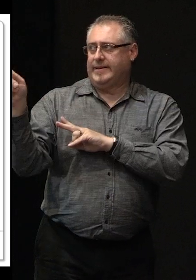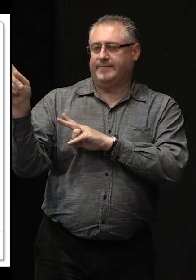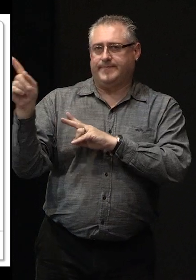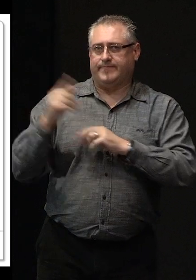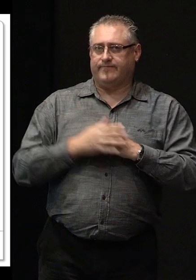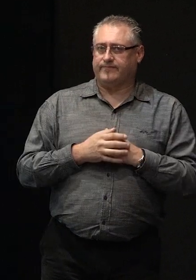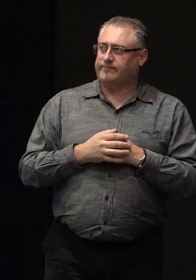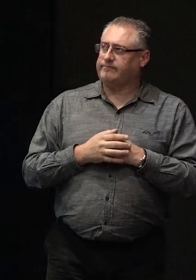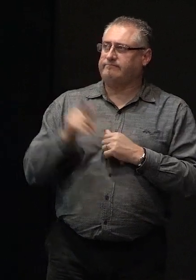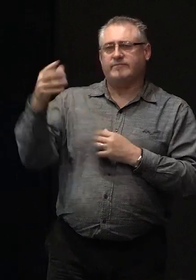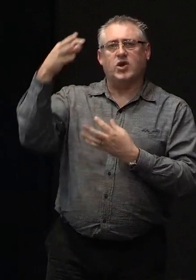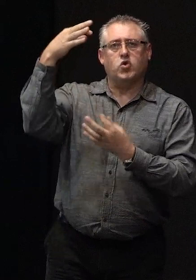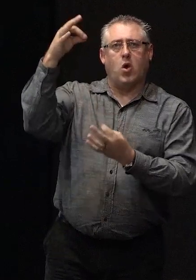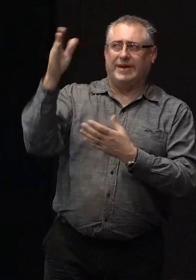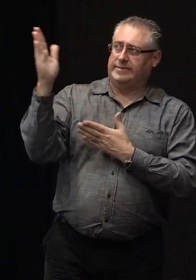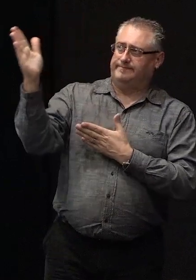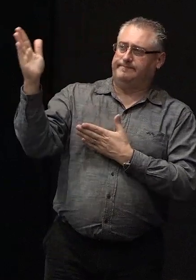It's this document here.